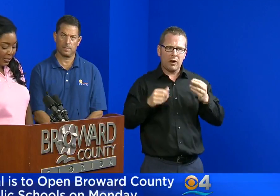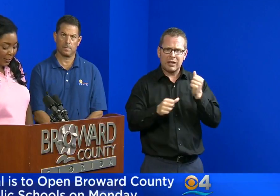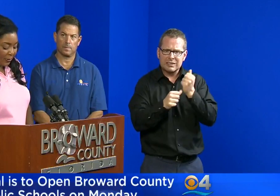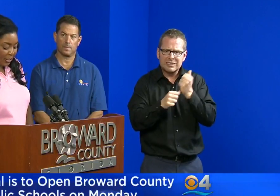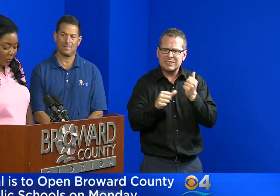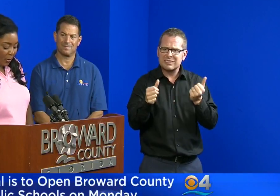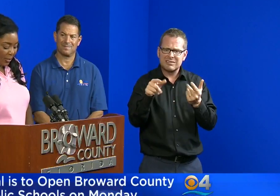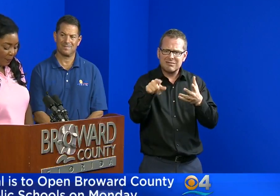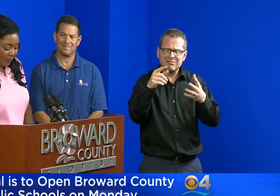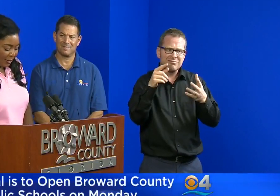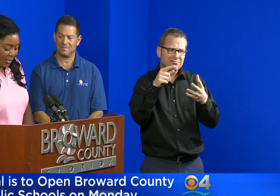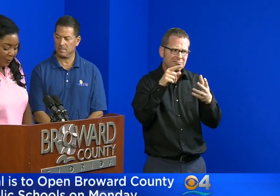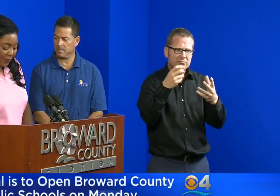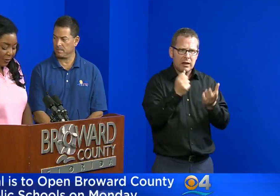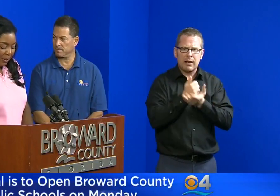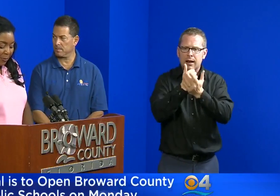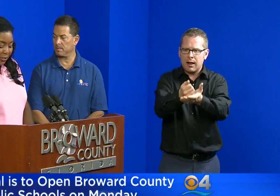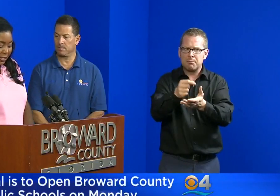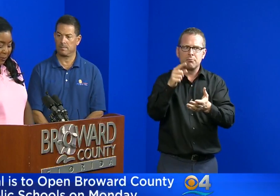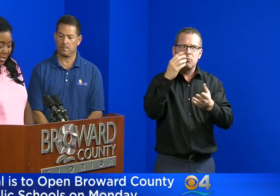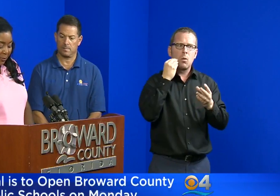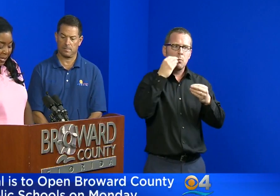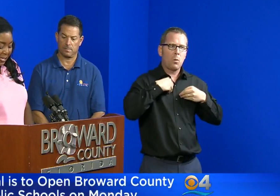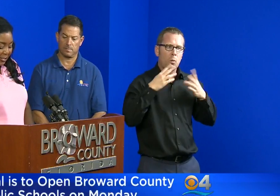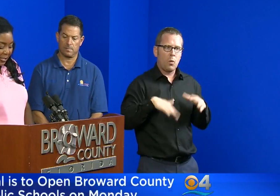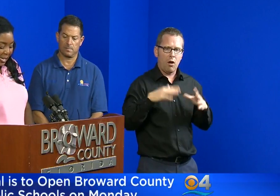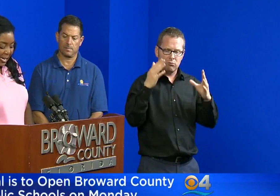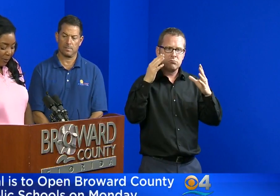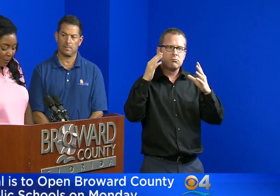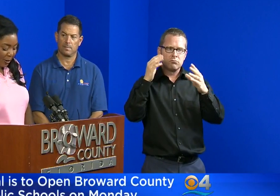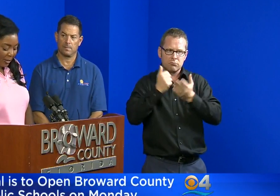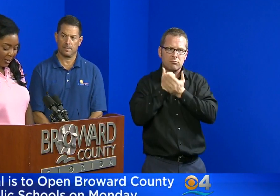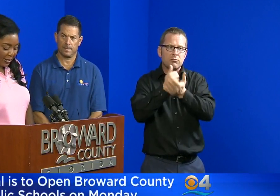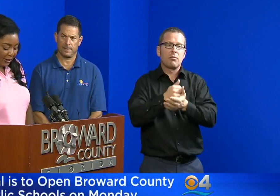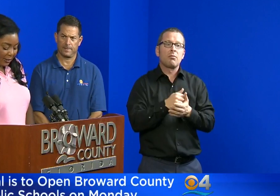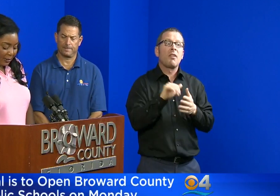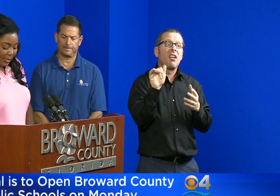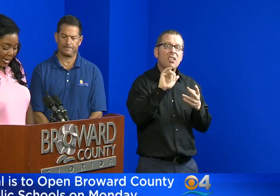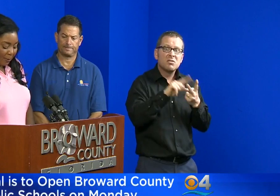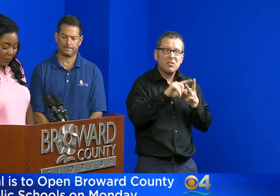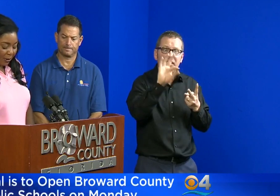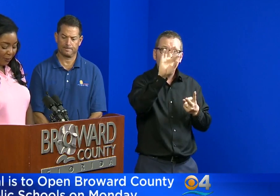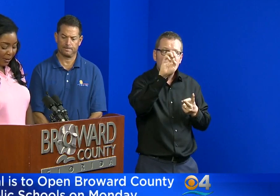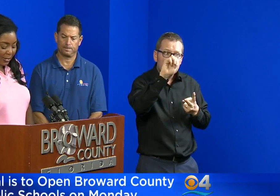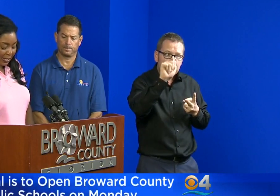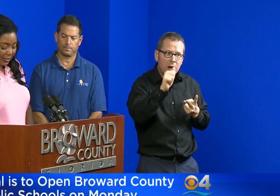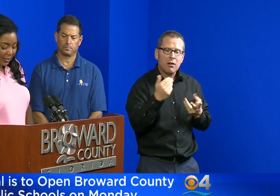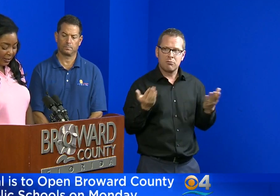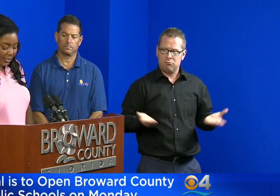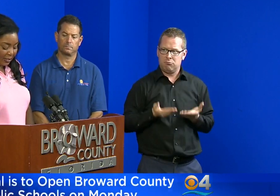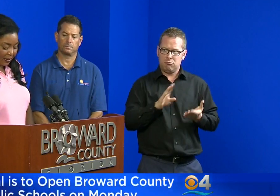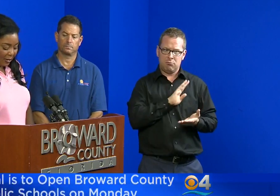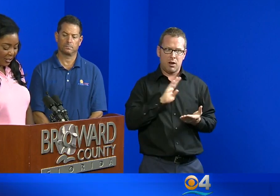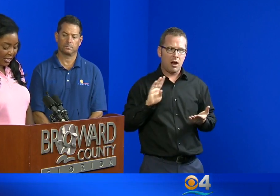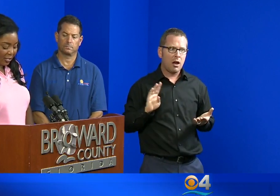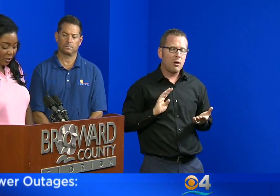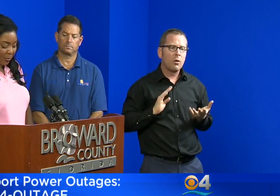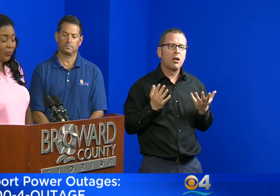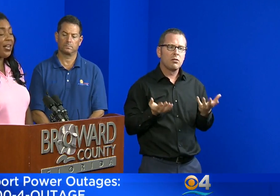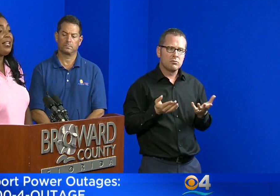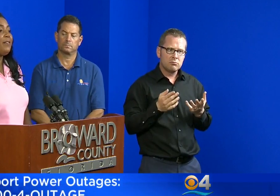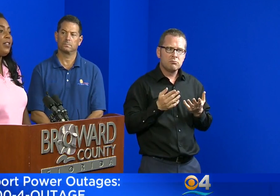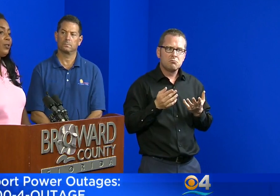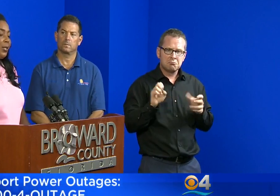We're pleased to learn this morning that the Federal Emergency Management Agency added Broward County to the list of counties